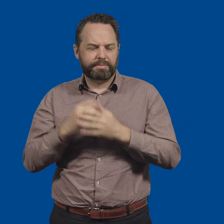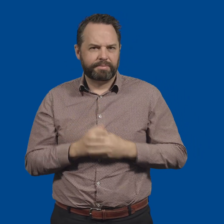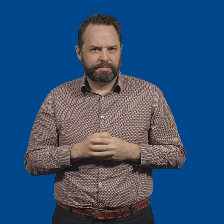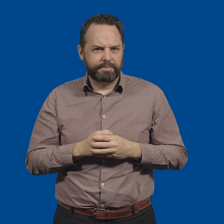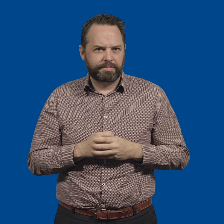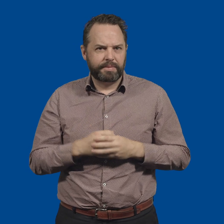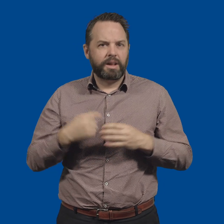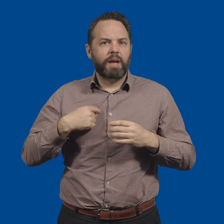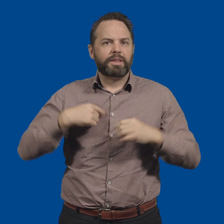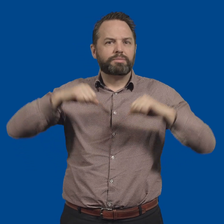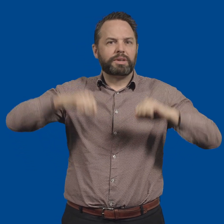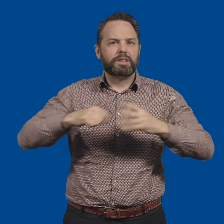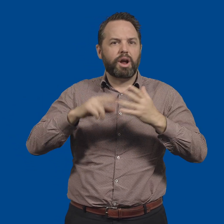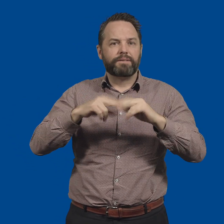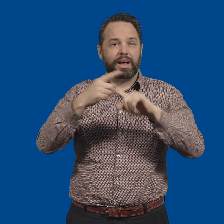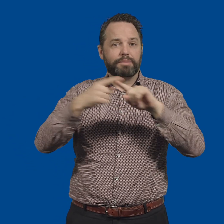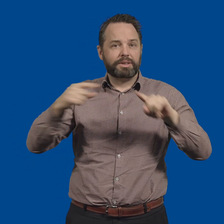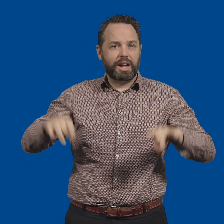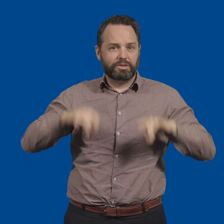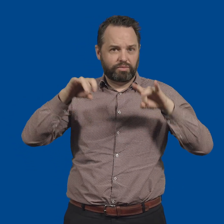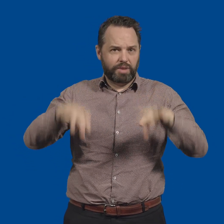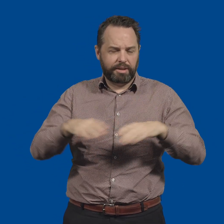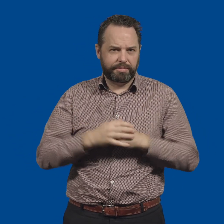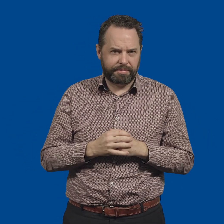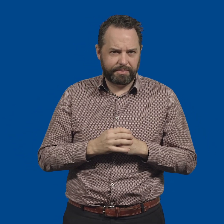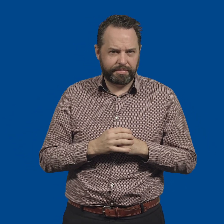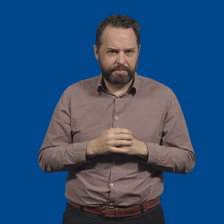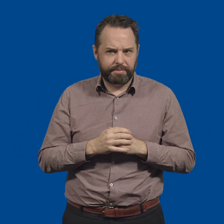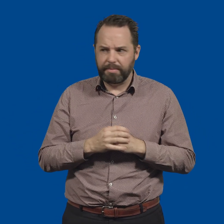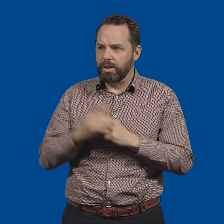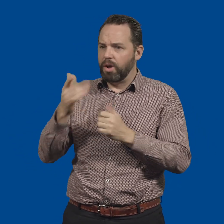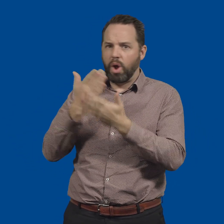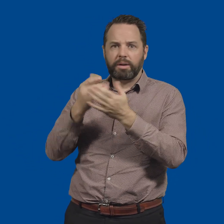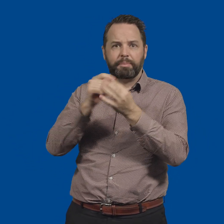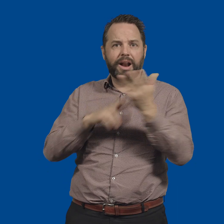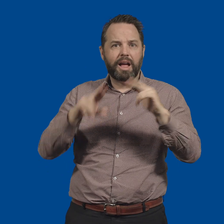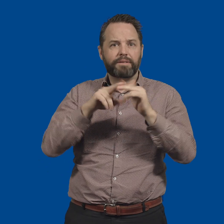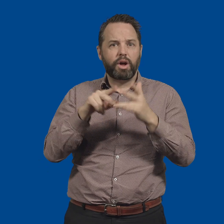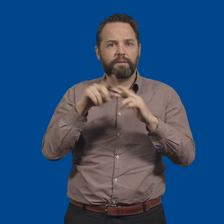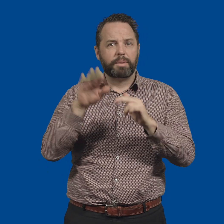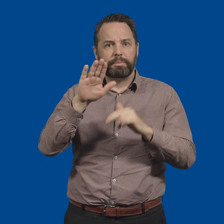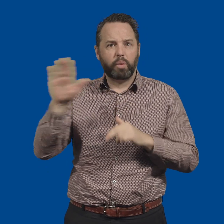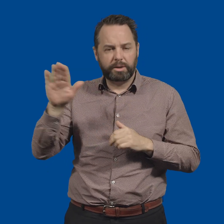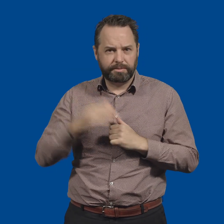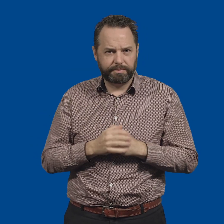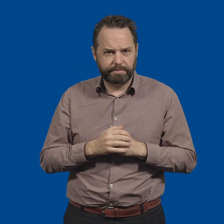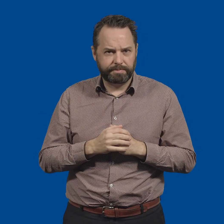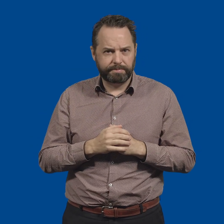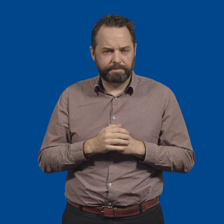I'm the president of Expression Australia, and I'm here on behalf of the board. Expression